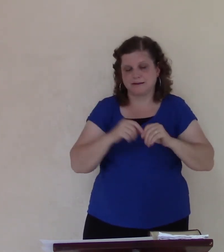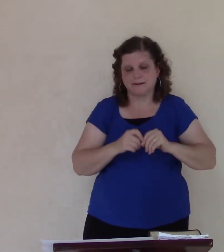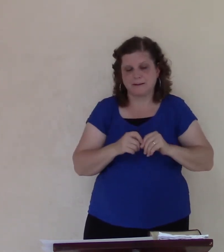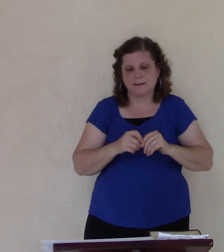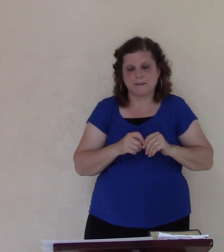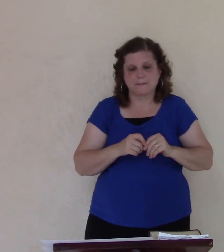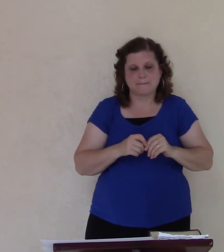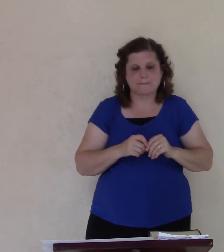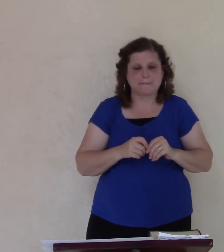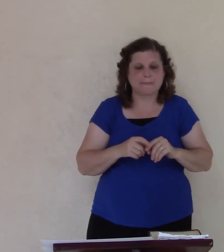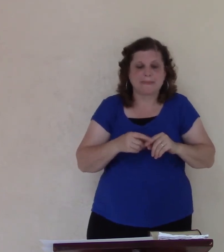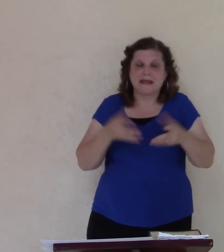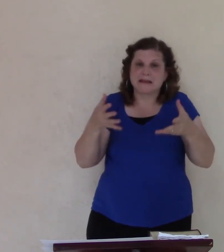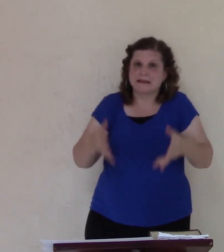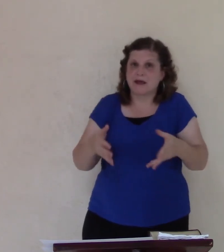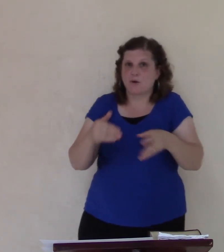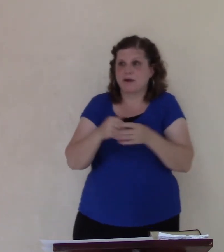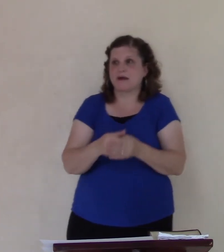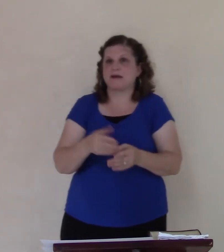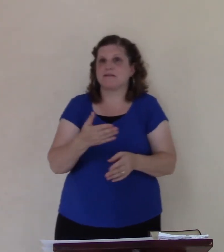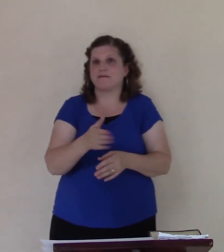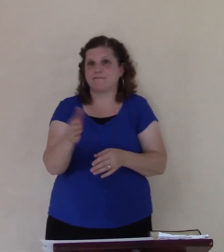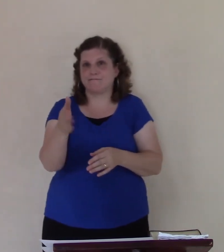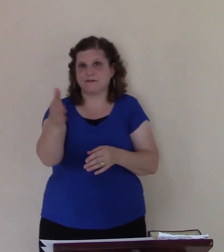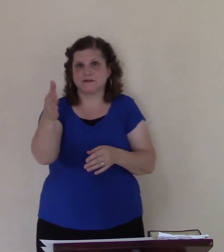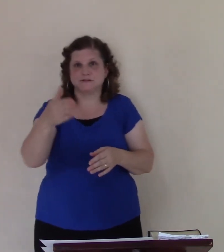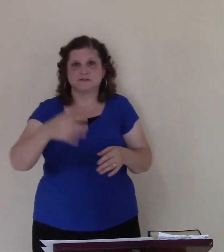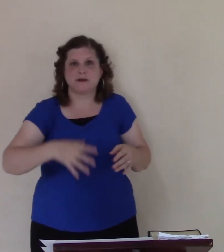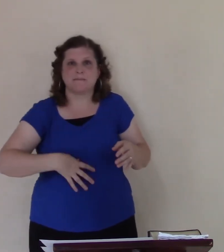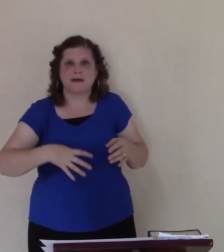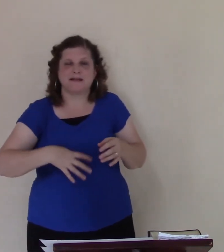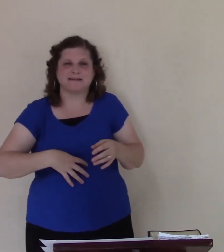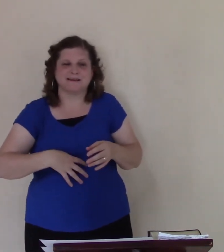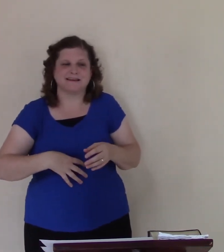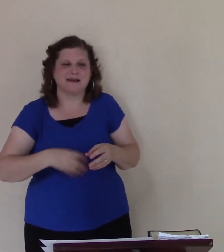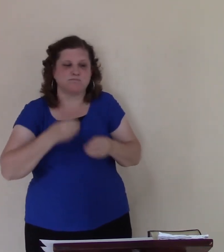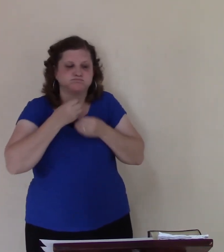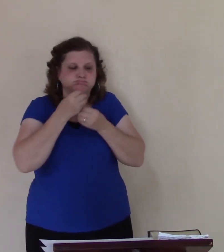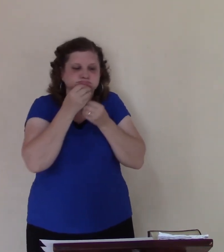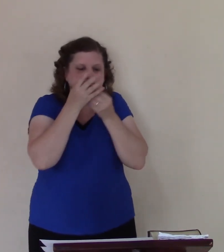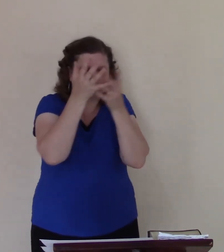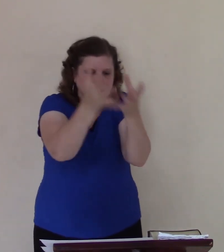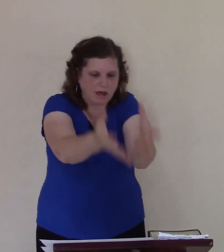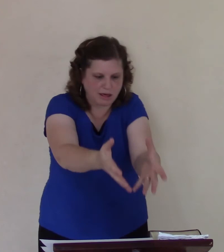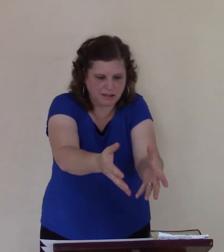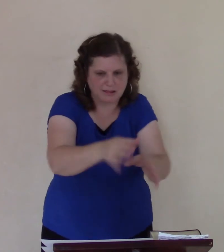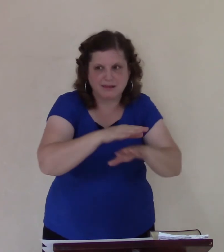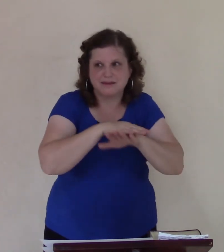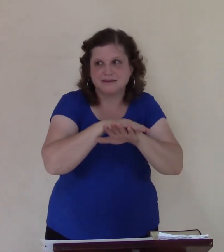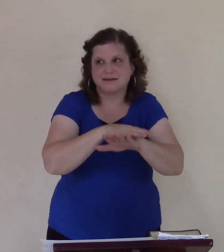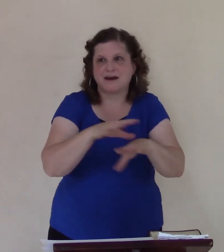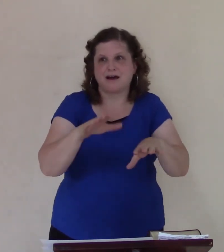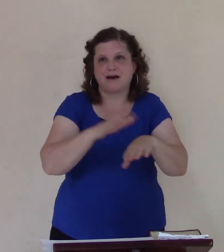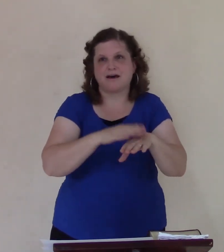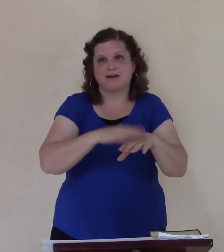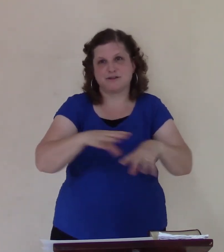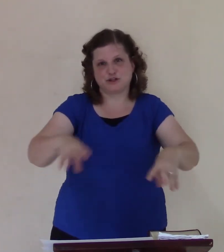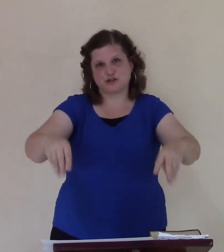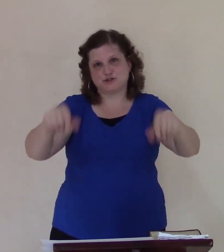he is in the belly of the whale he is barbed down and hunts in the dry ground he preaches the gospel now